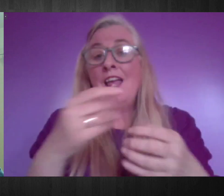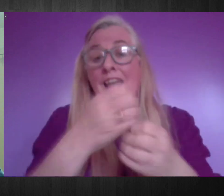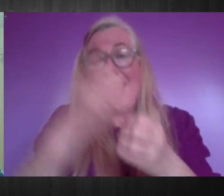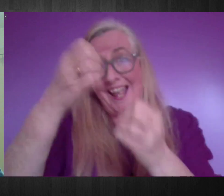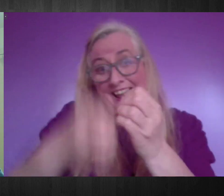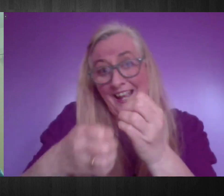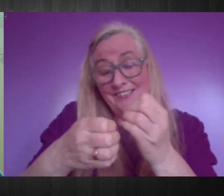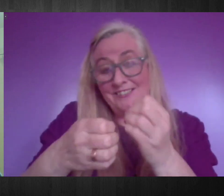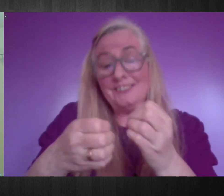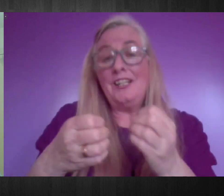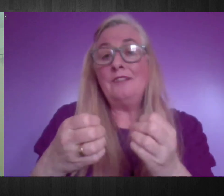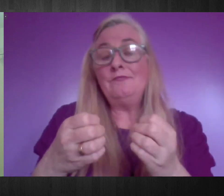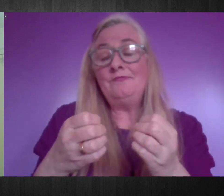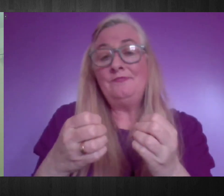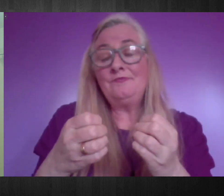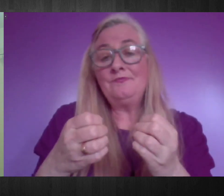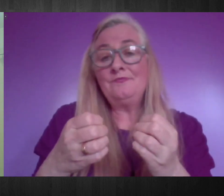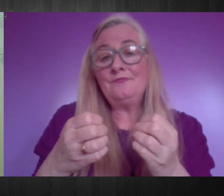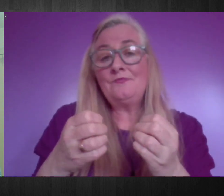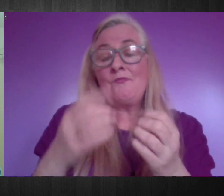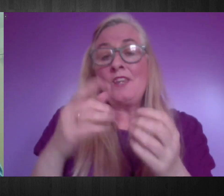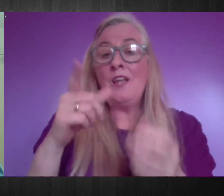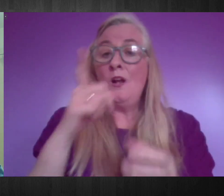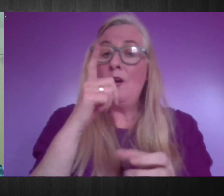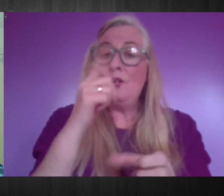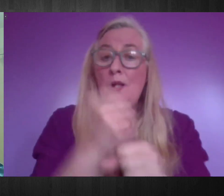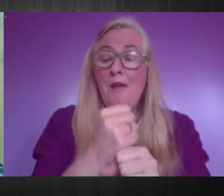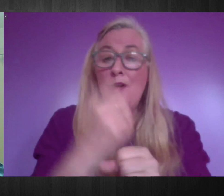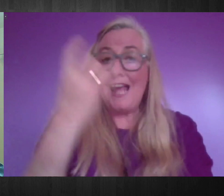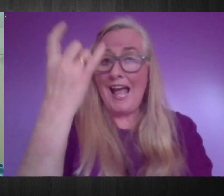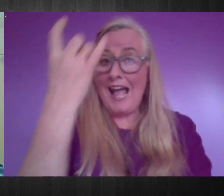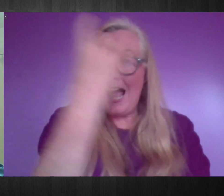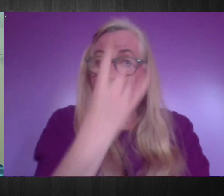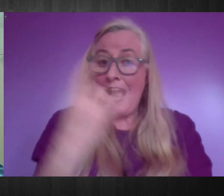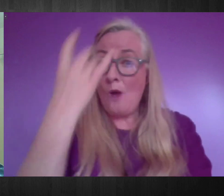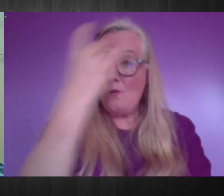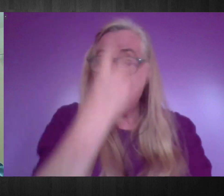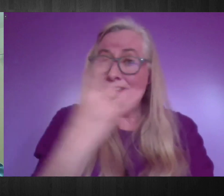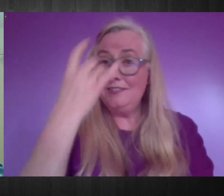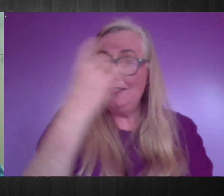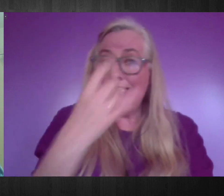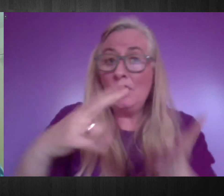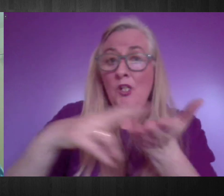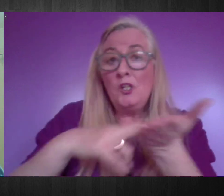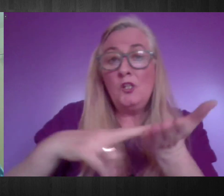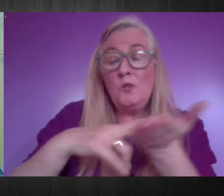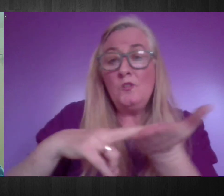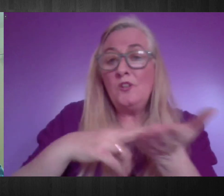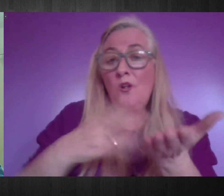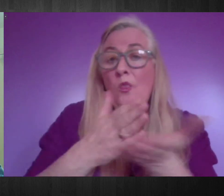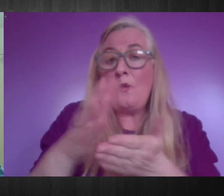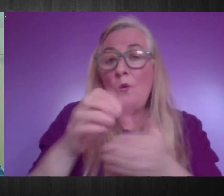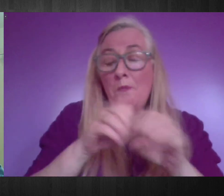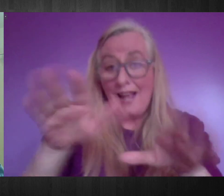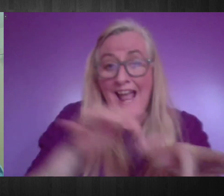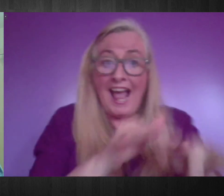the issue of your hours currently in the pandemic, but also post-pandemic, suppose there's